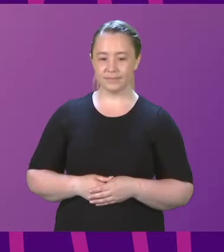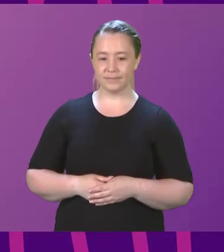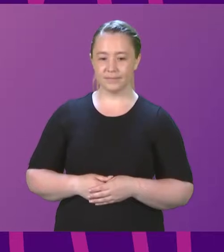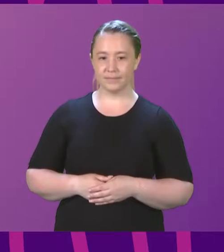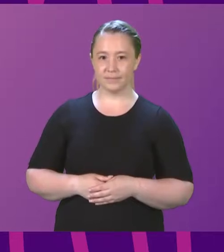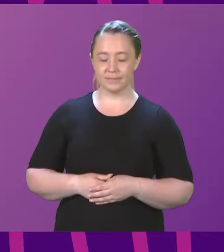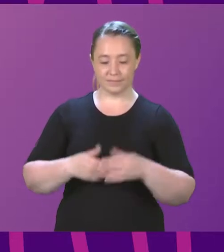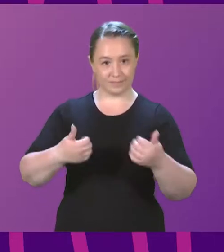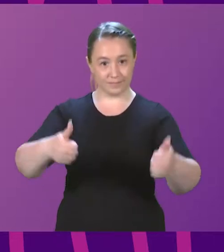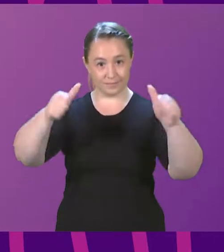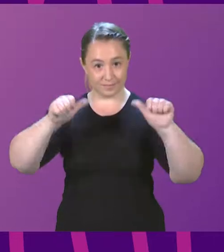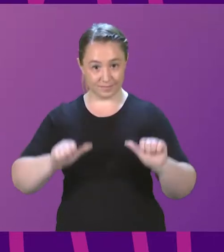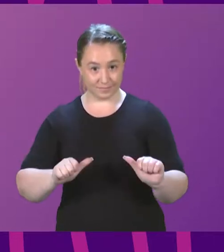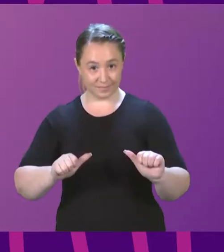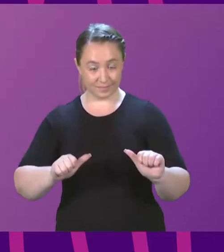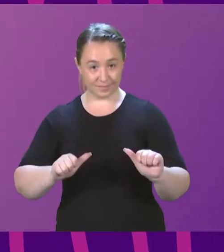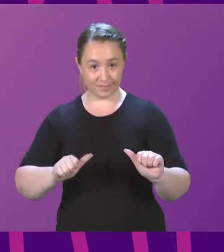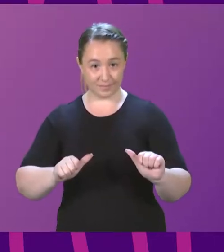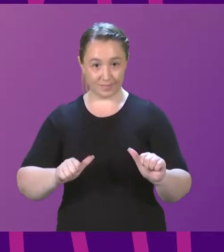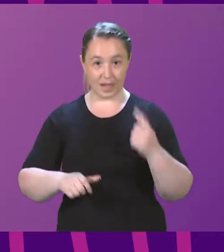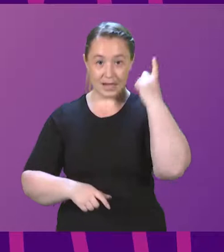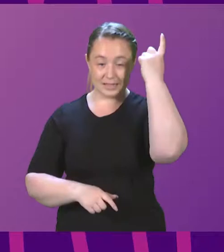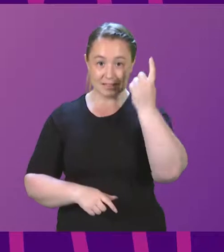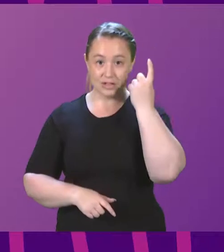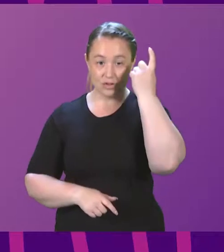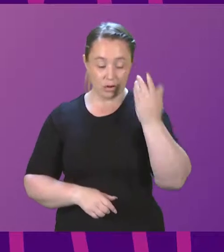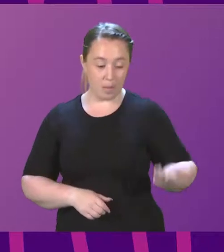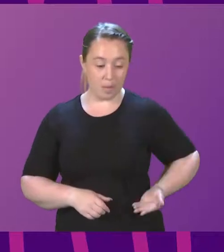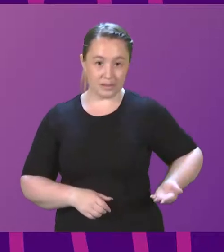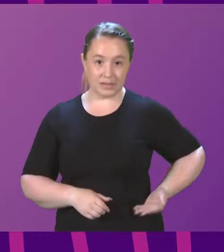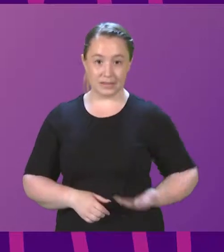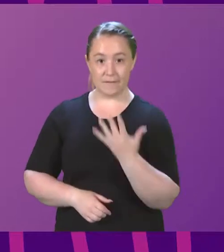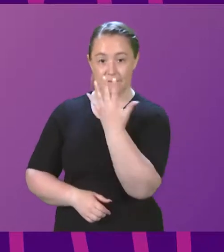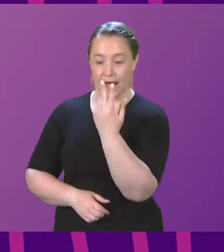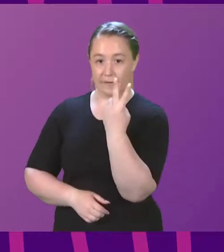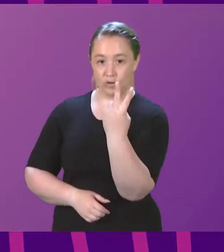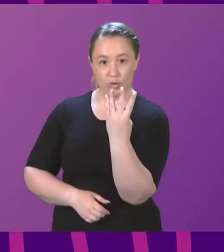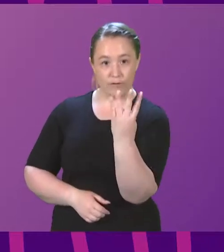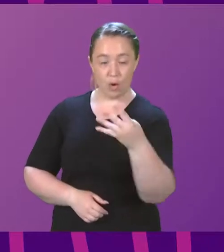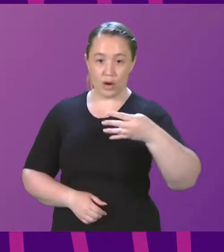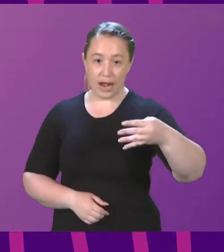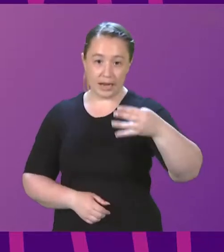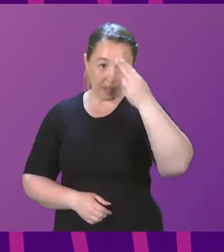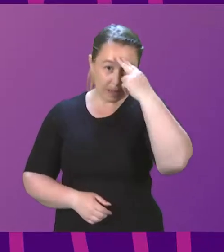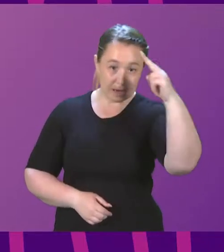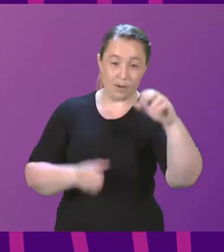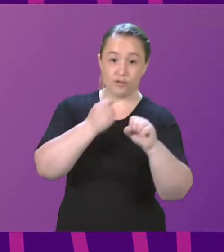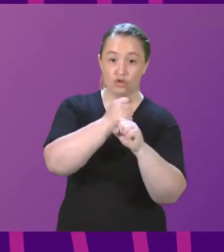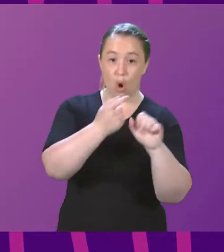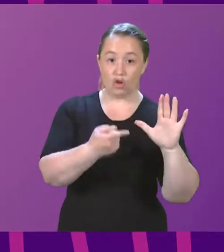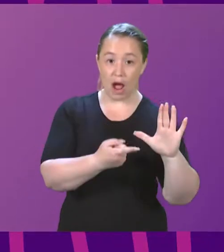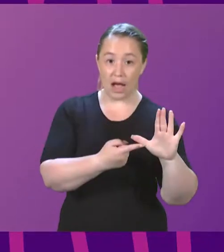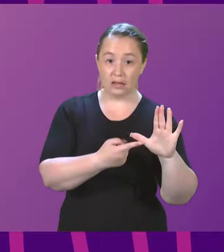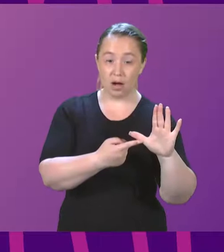The next item of business is consideration of business motion 5249, in the name of George Adam, on behalf of the